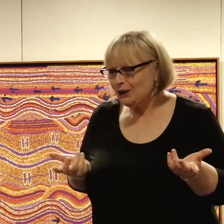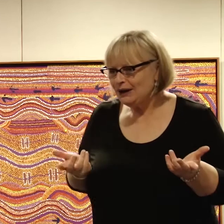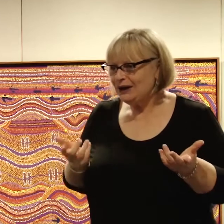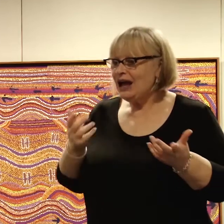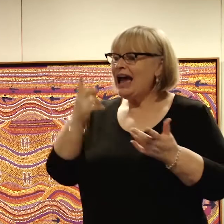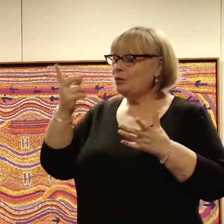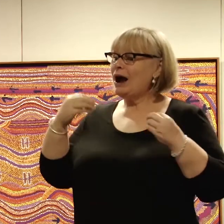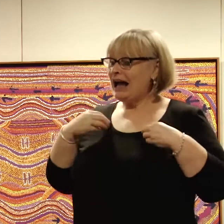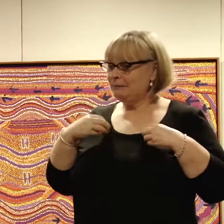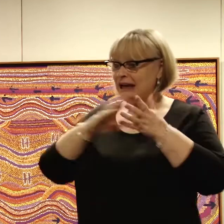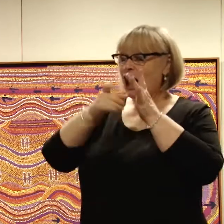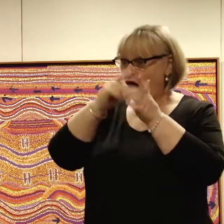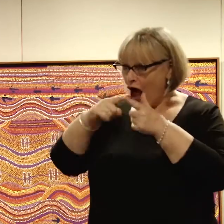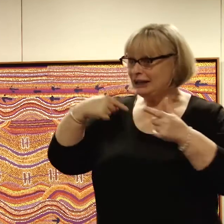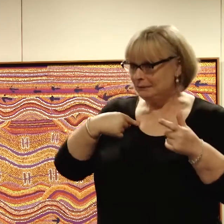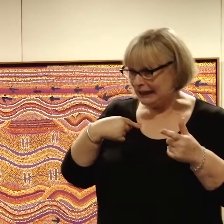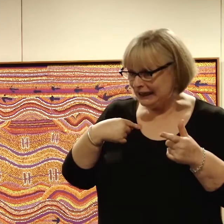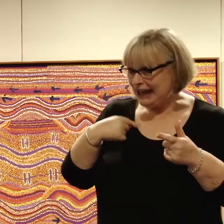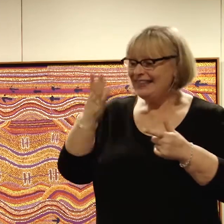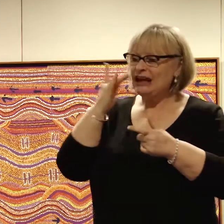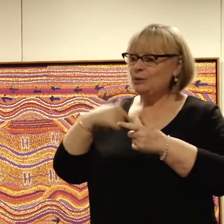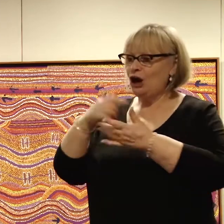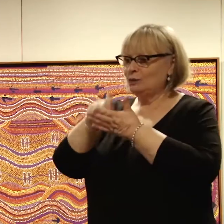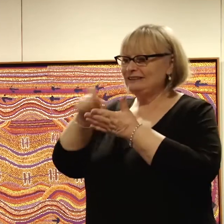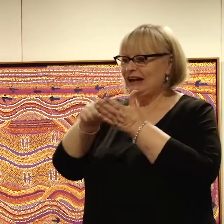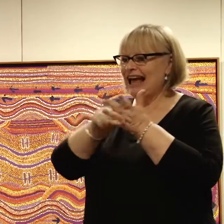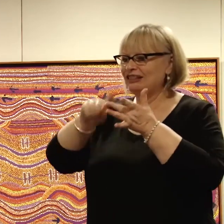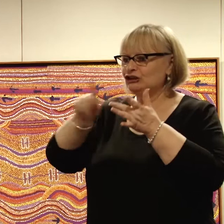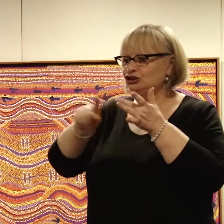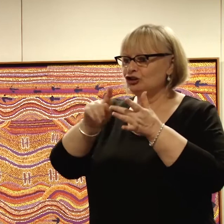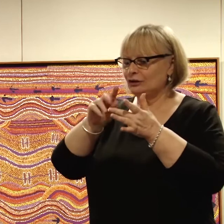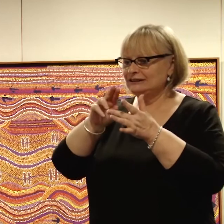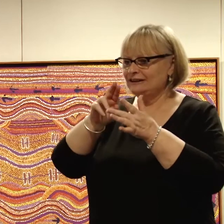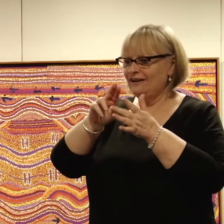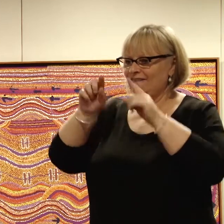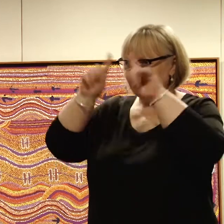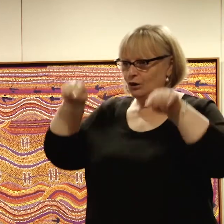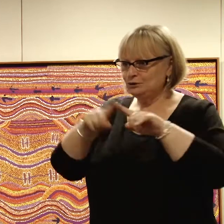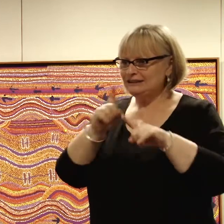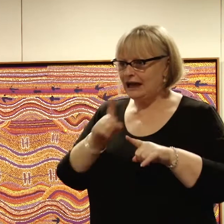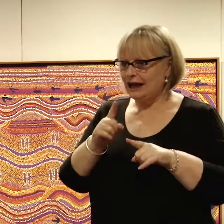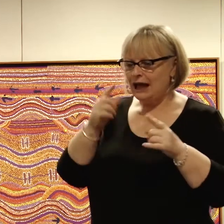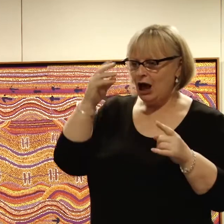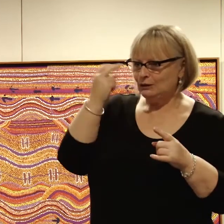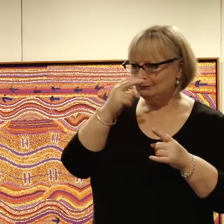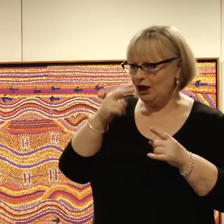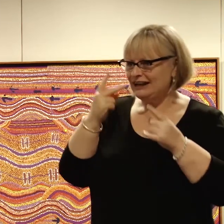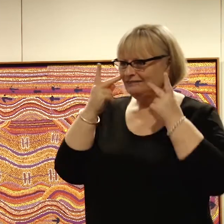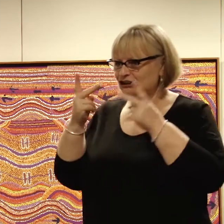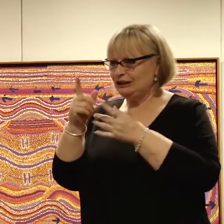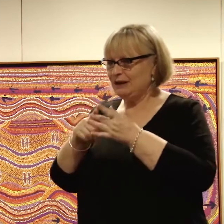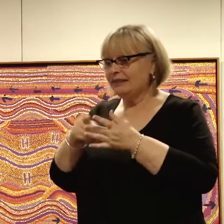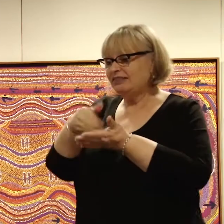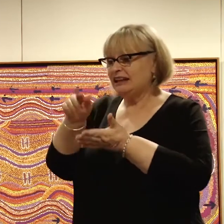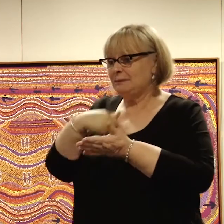In fact, one company hired me and then when I was filling out their insurance form and I had to tick a box that said blind or vision impaired, they sacked